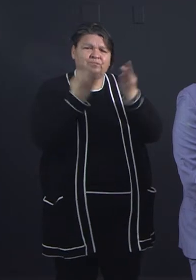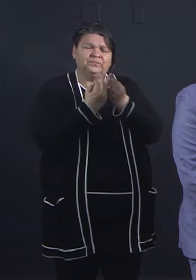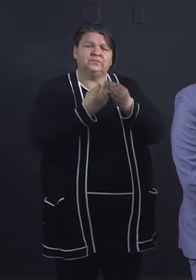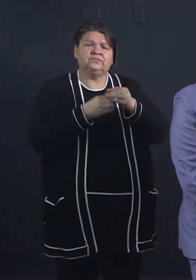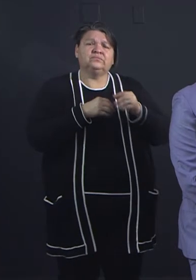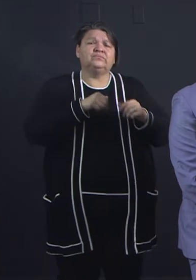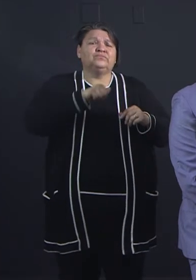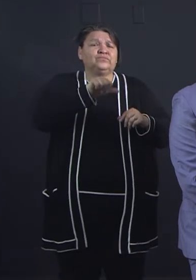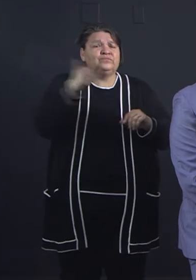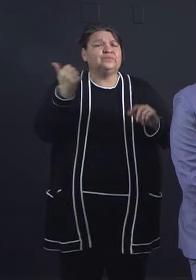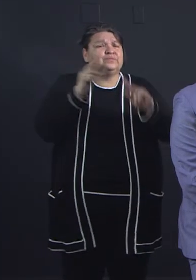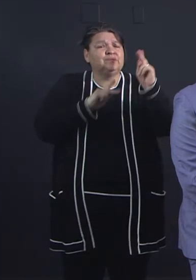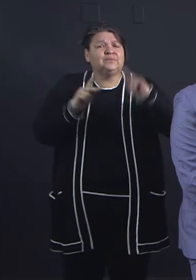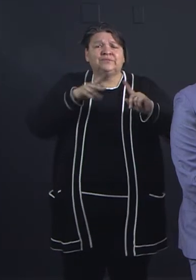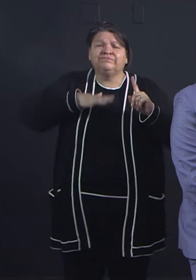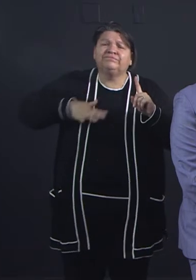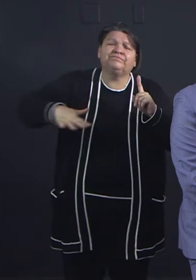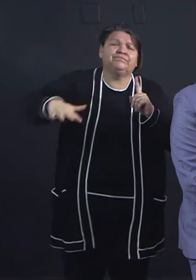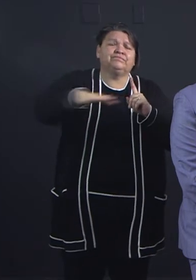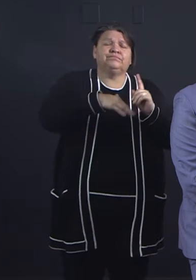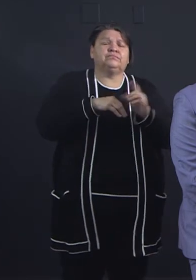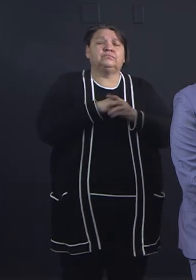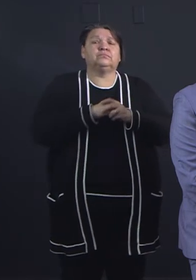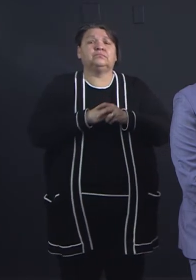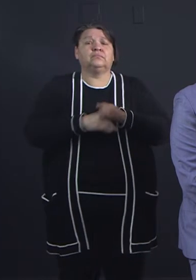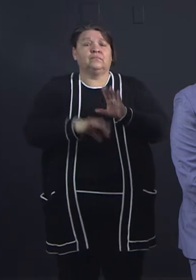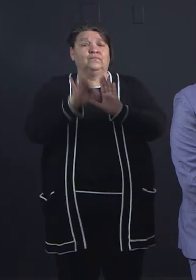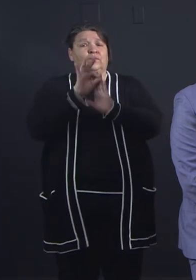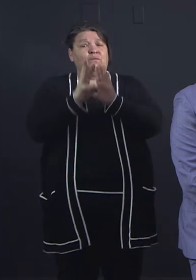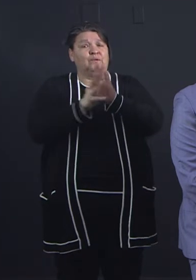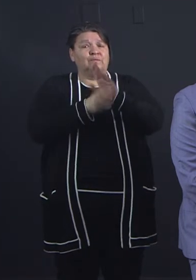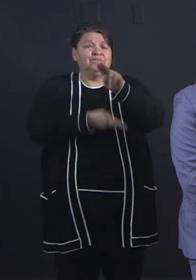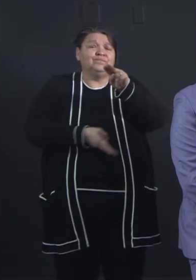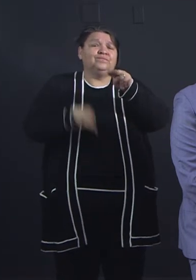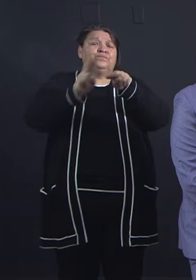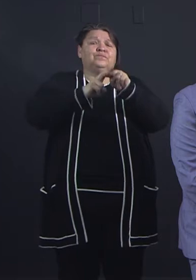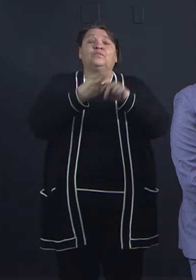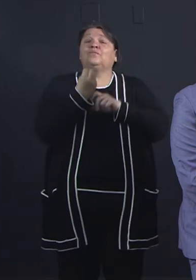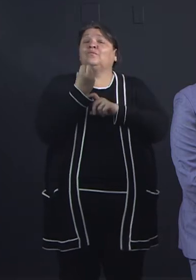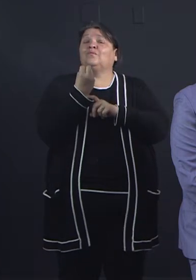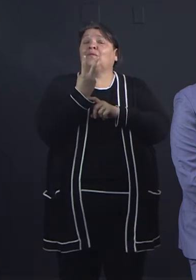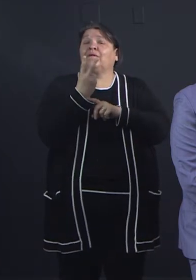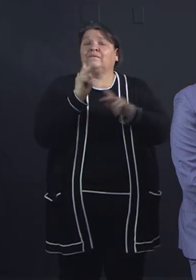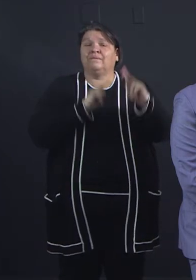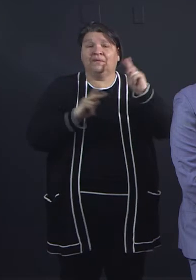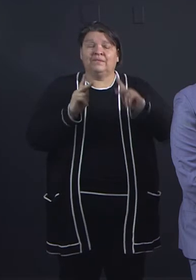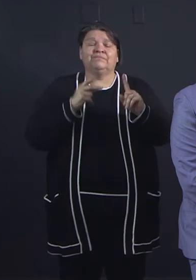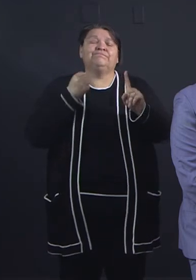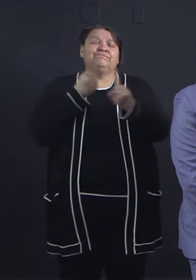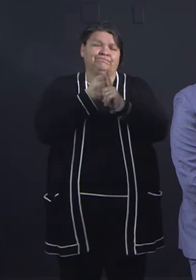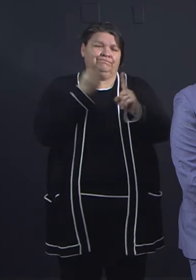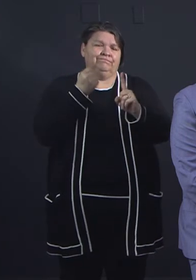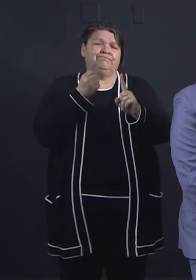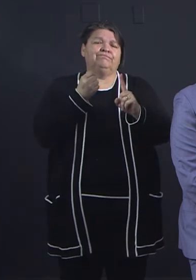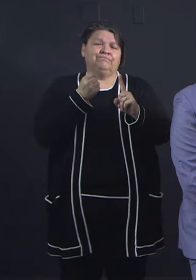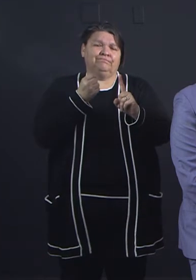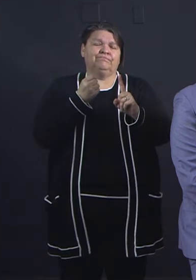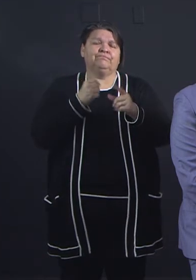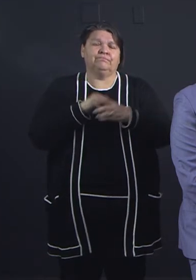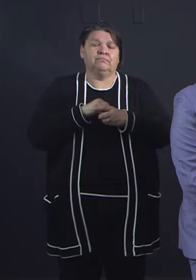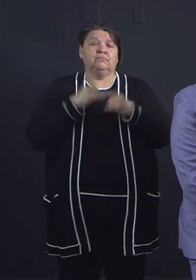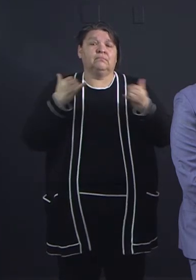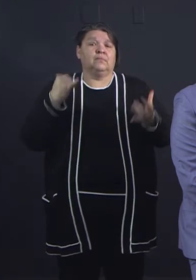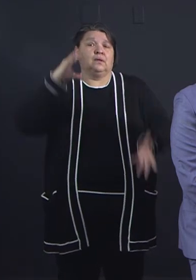Fort Worth has had more than a dozen new cases. That's 115 cases so far, and two deaths. But we have